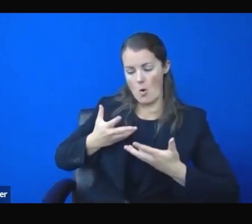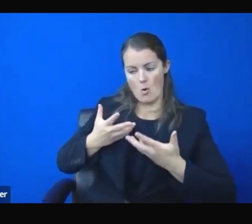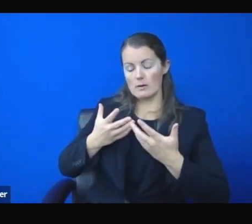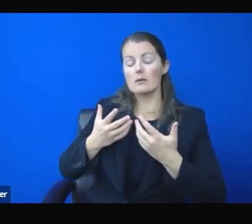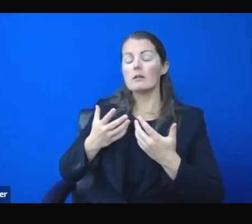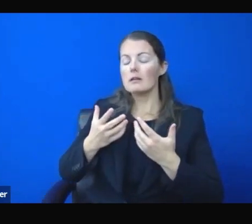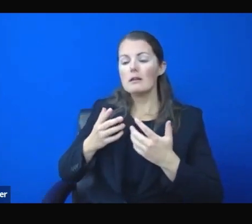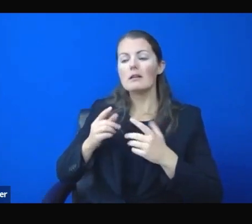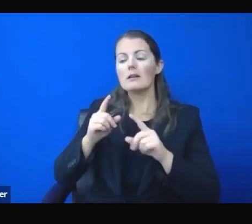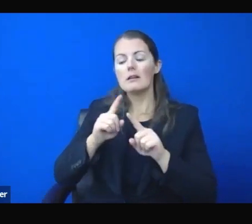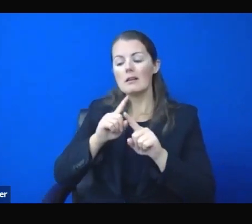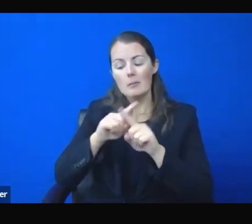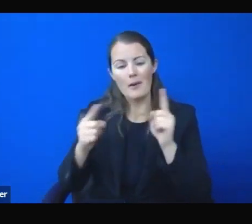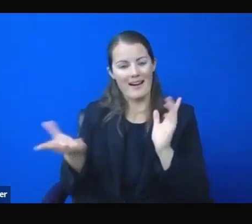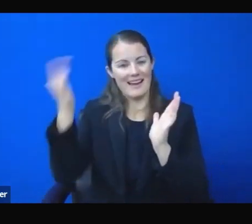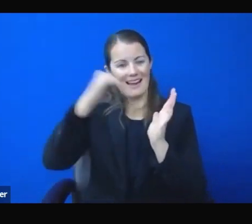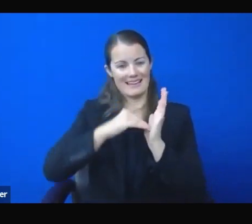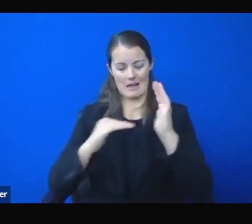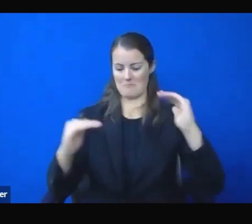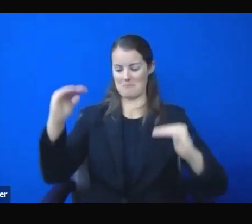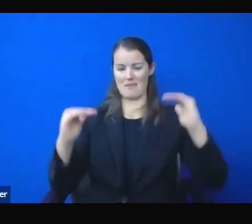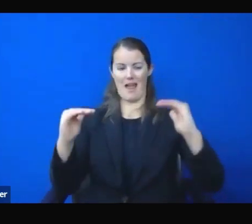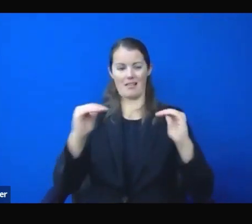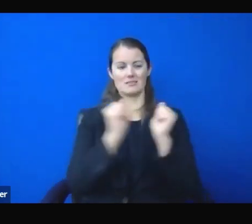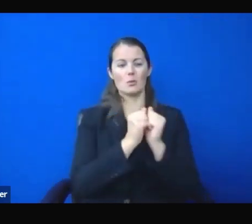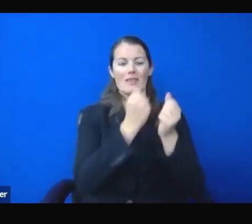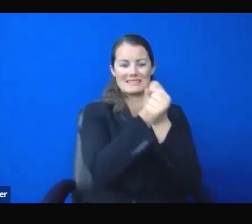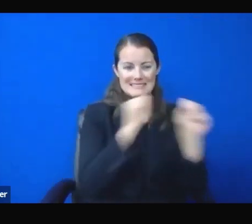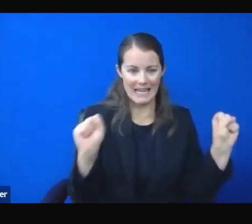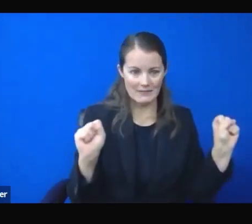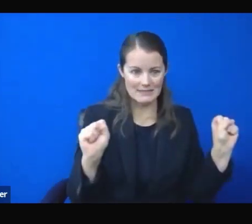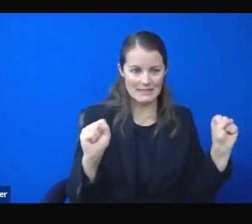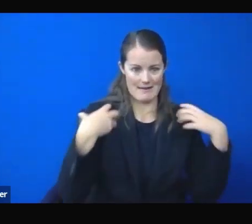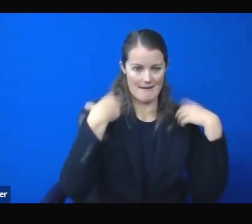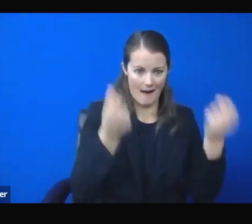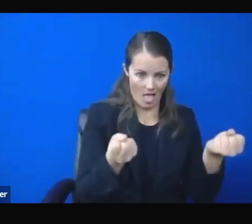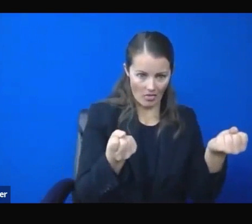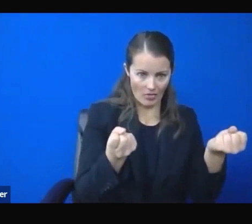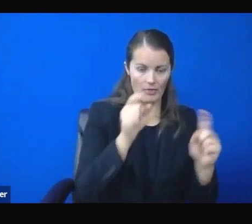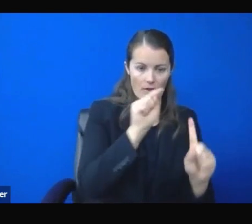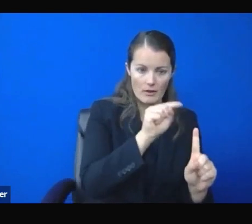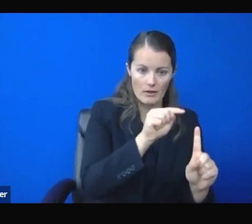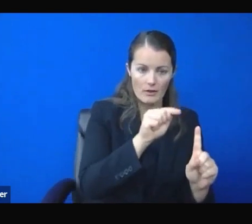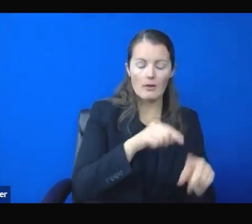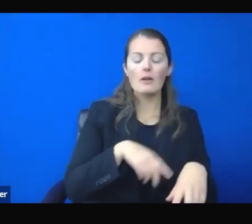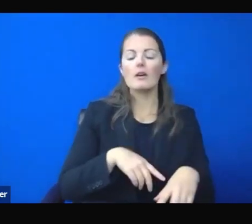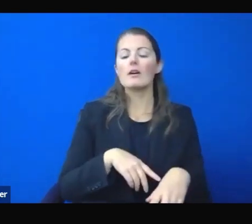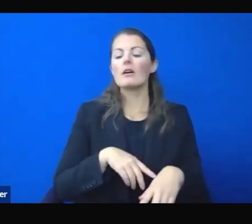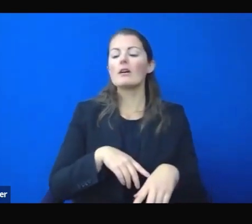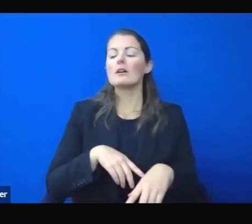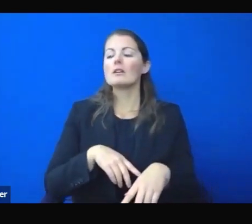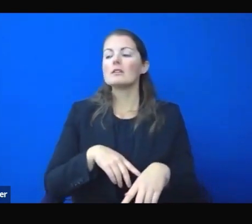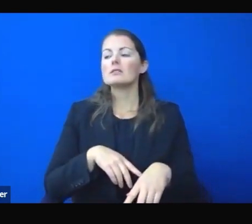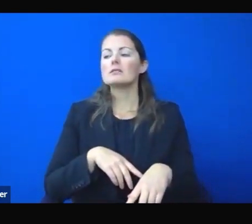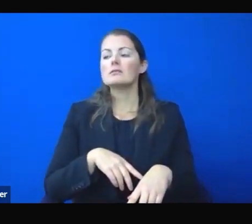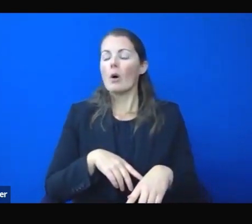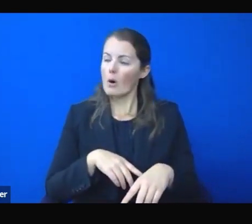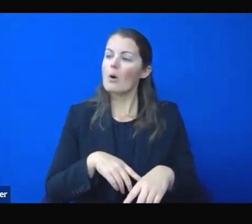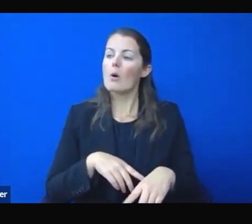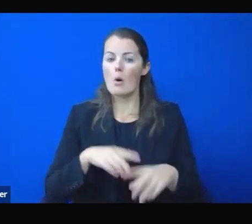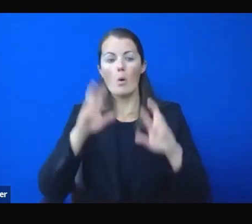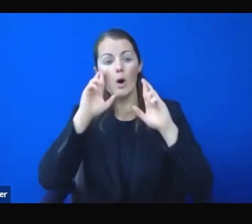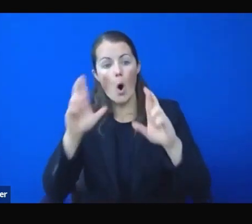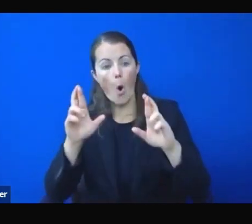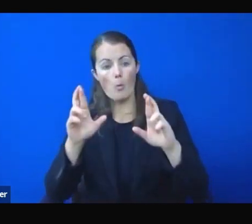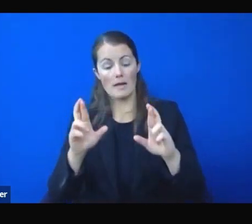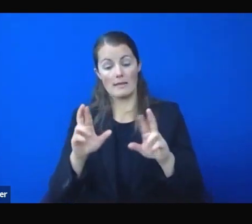is a priority for all of us. That's what we're focusing on. We're hopeful that, you know, this extension will get us where